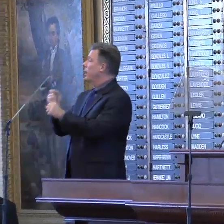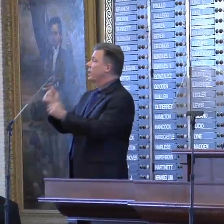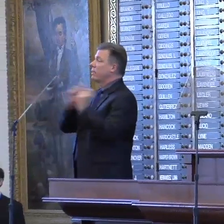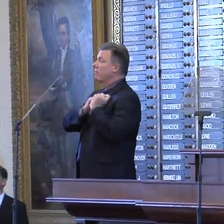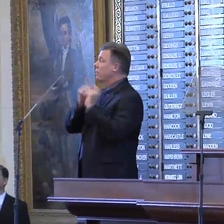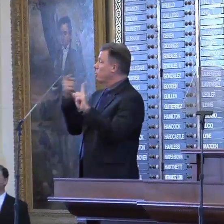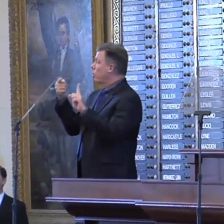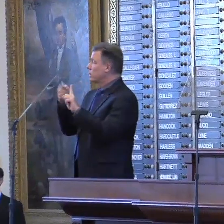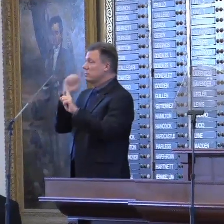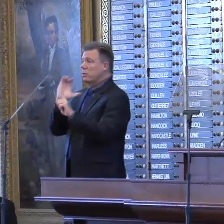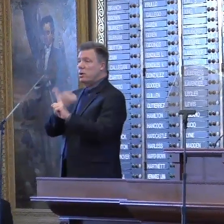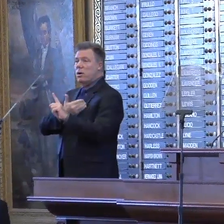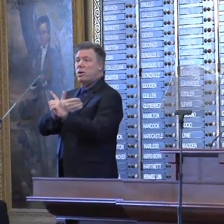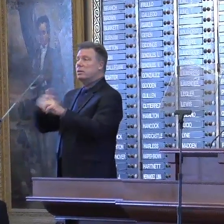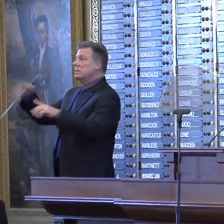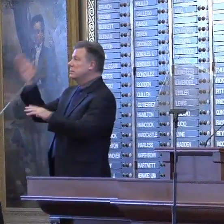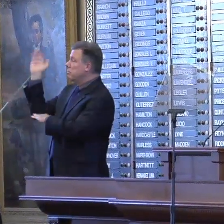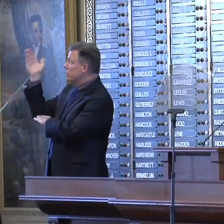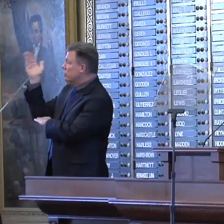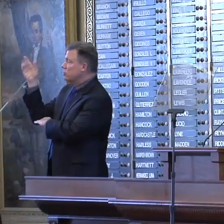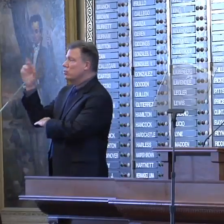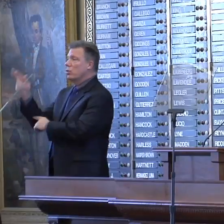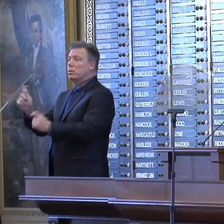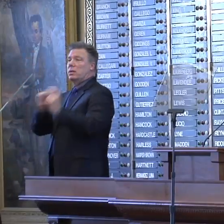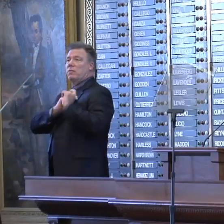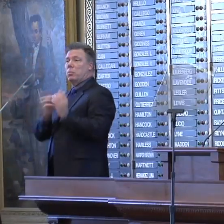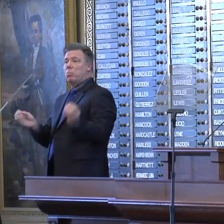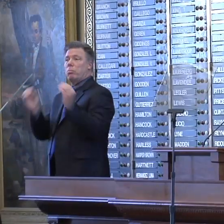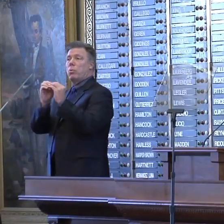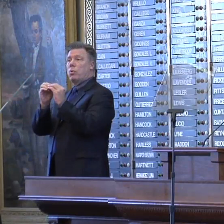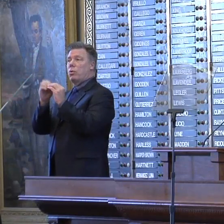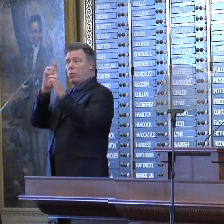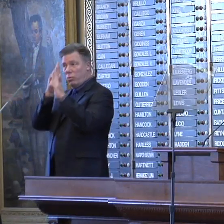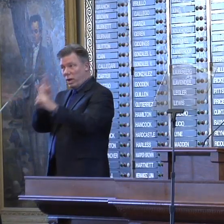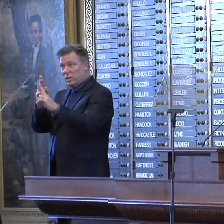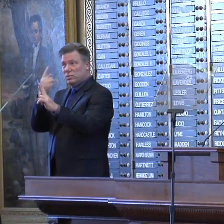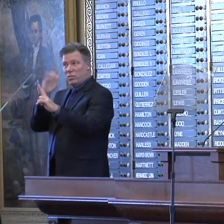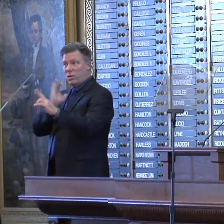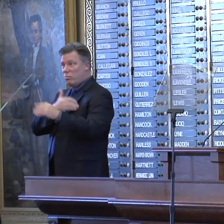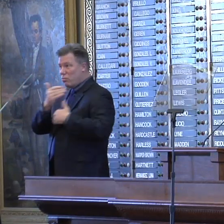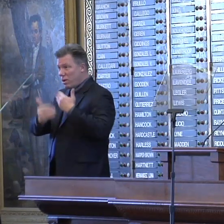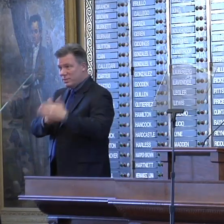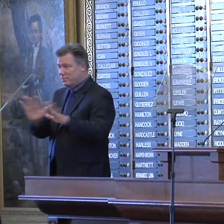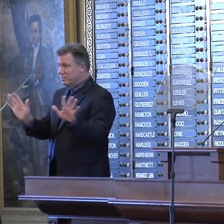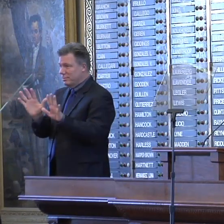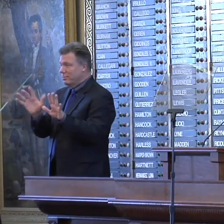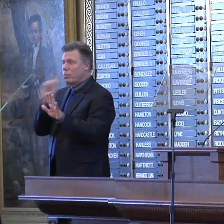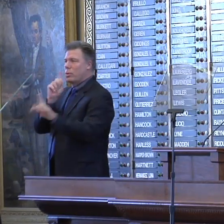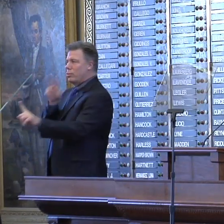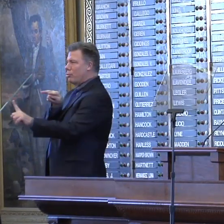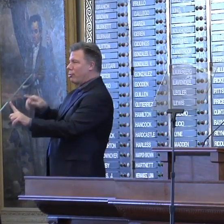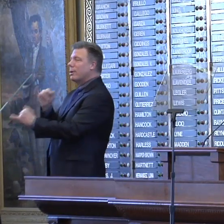speeches or extra credit for our process. We're going to be judged on our results and